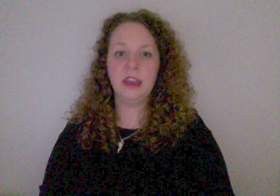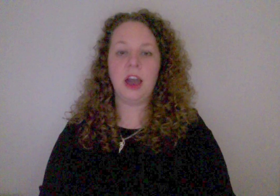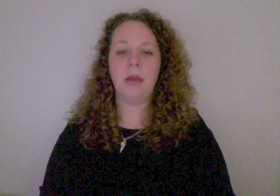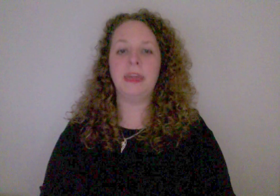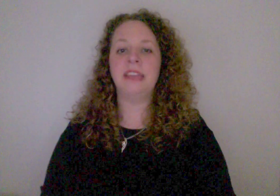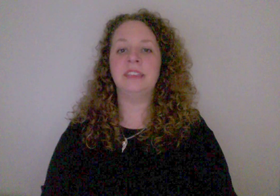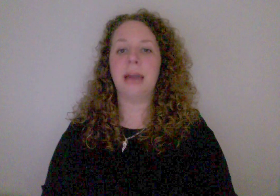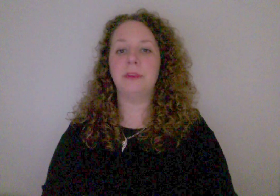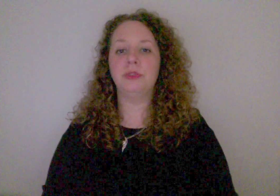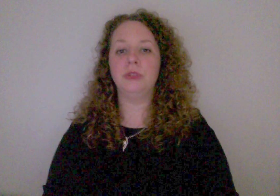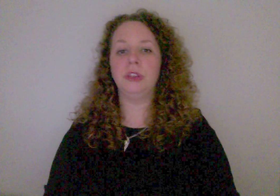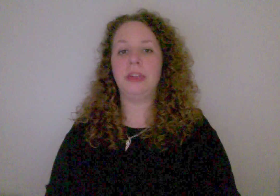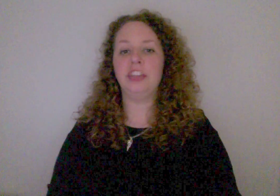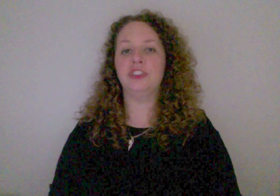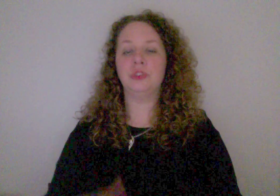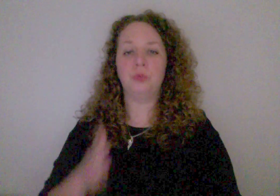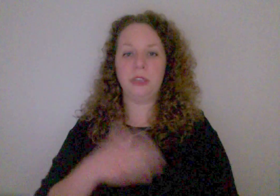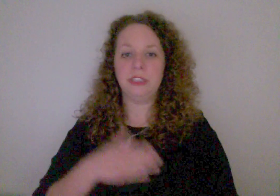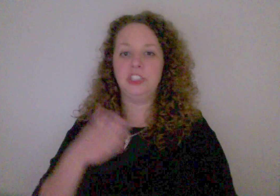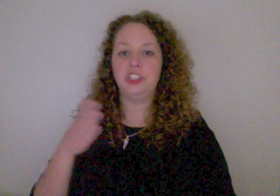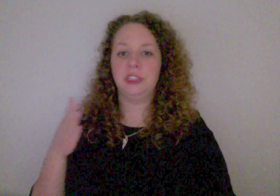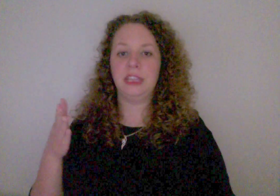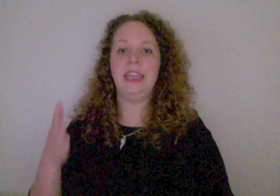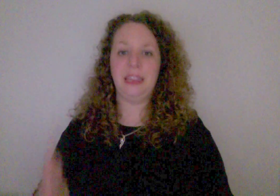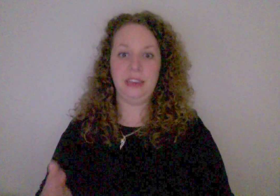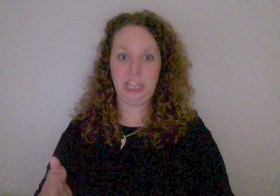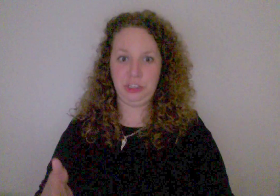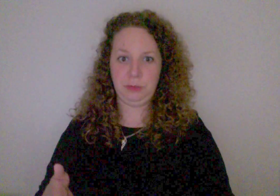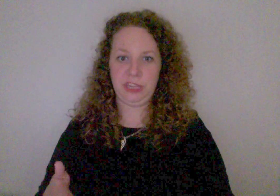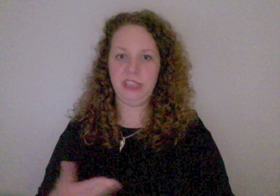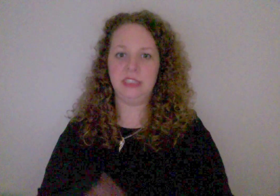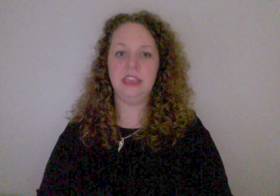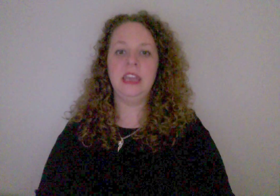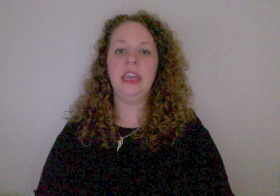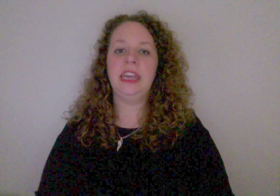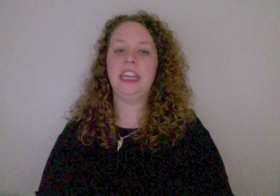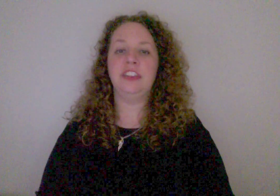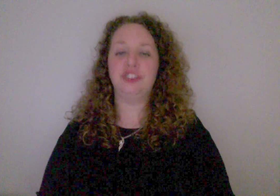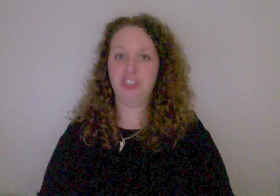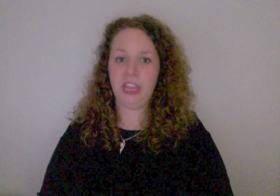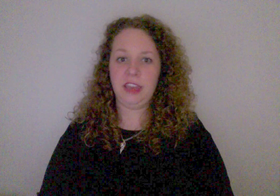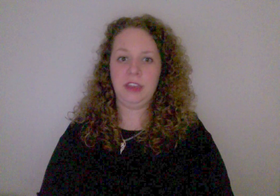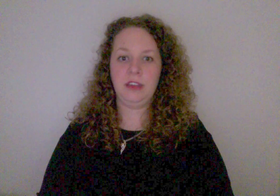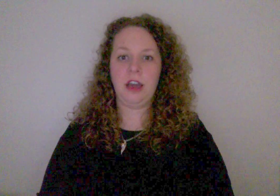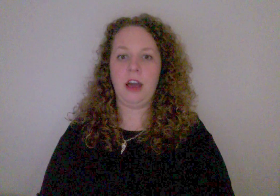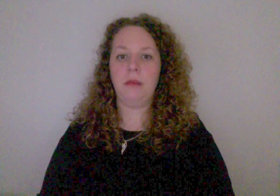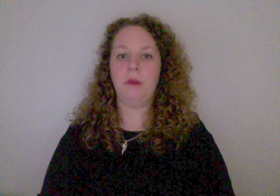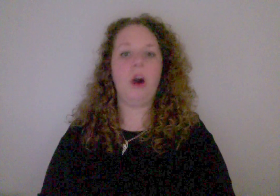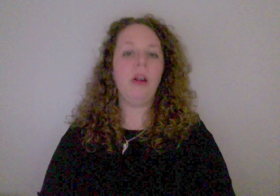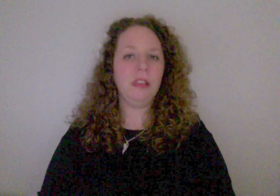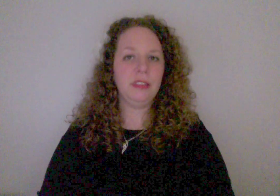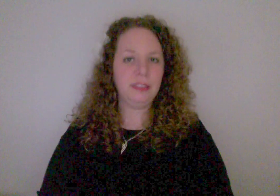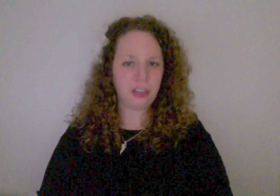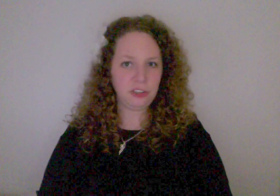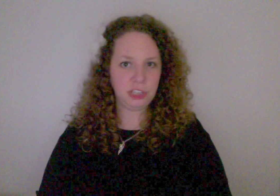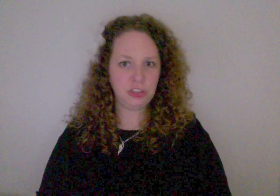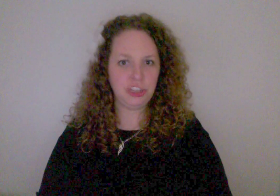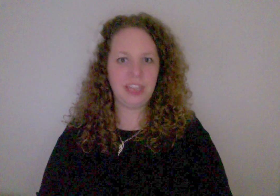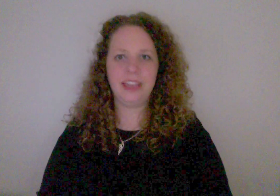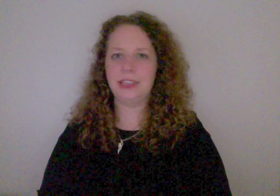It can tap in dual locations once in each place. It can shake. All letters can shake except